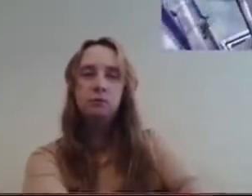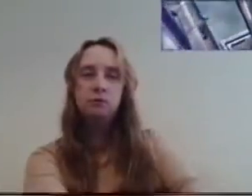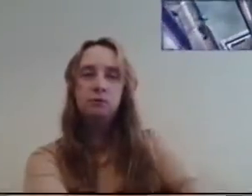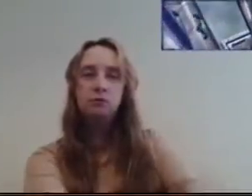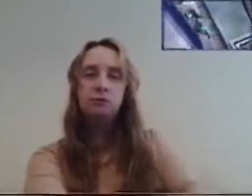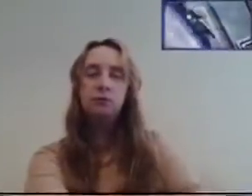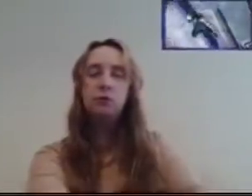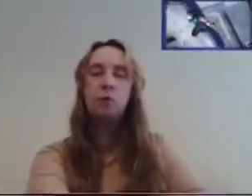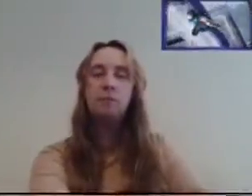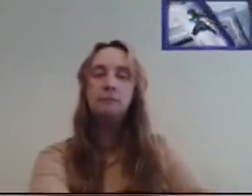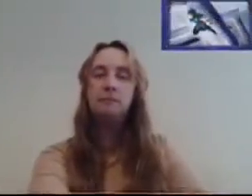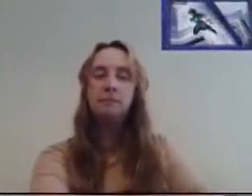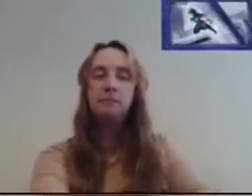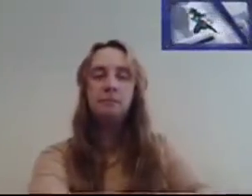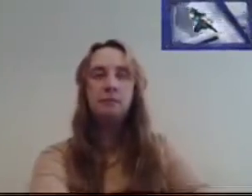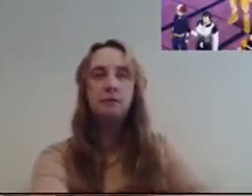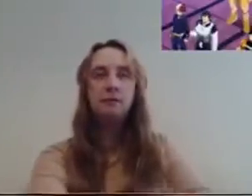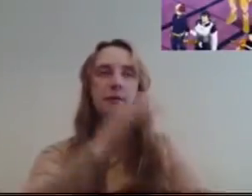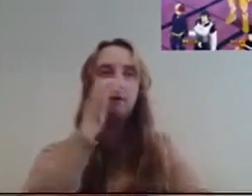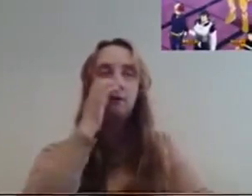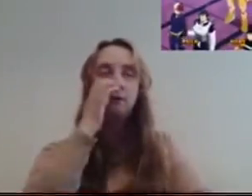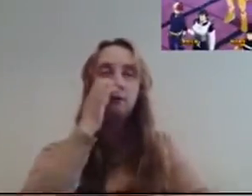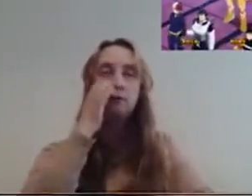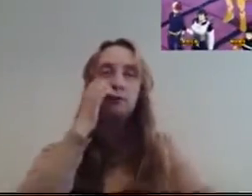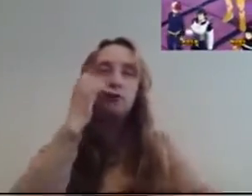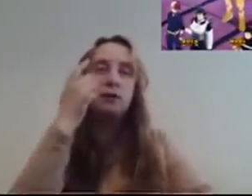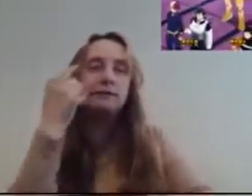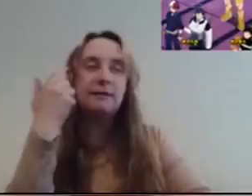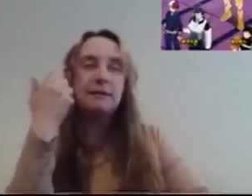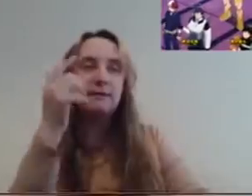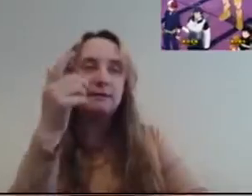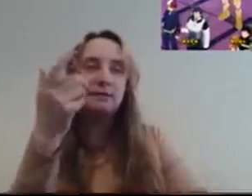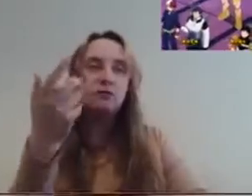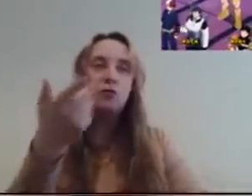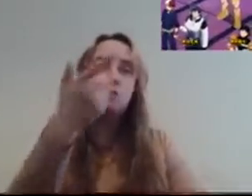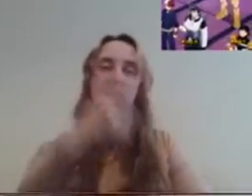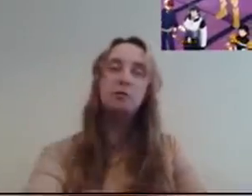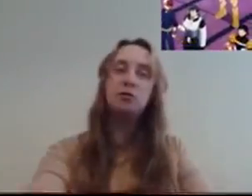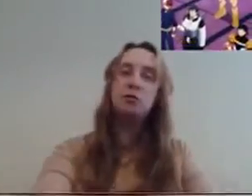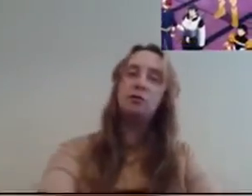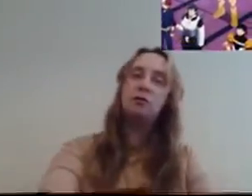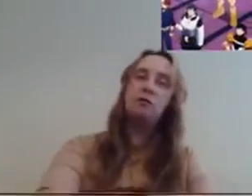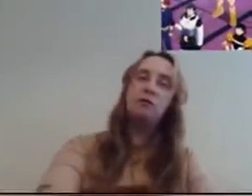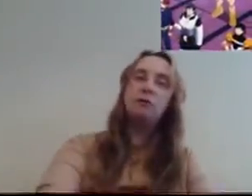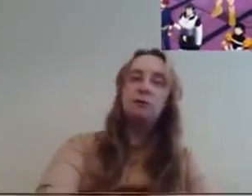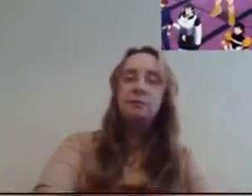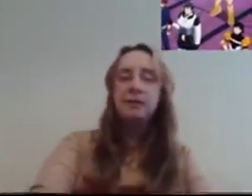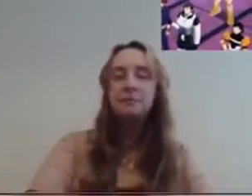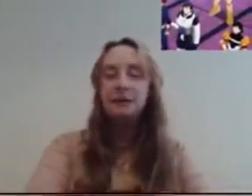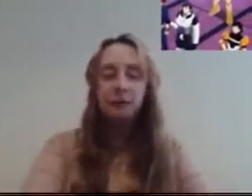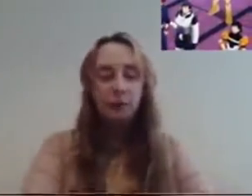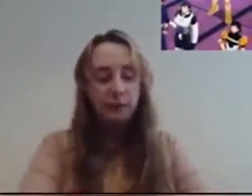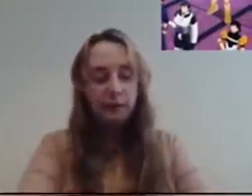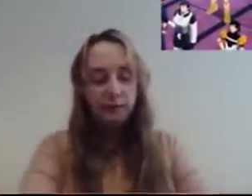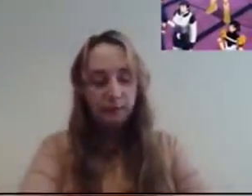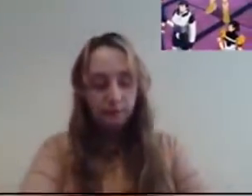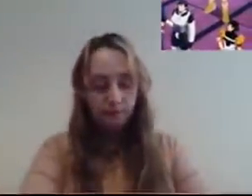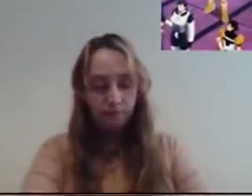When you consider Midoriya's team, the distribution of power is comparable to that of the last round. Yeah, our team did have a similar spread, but they